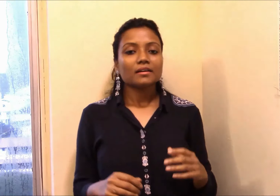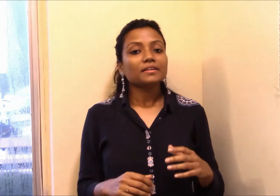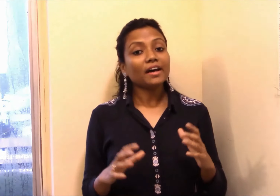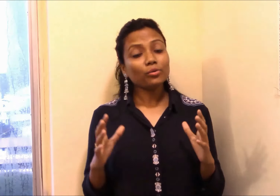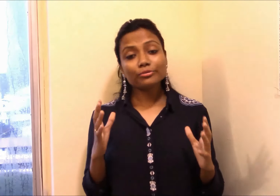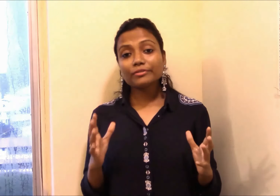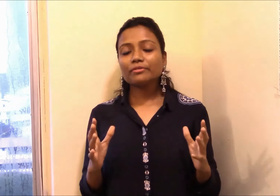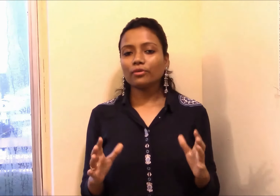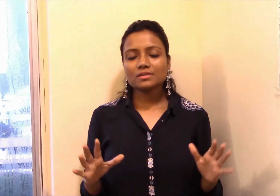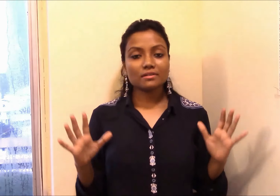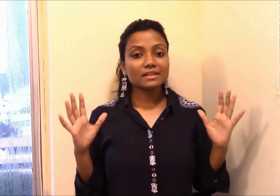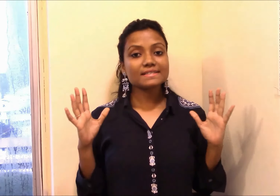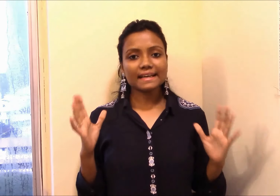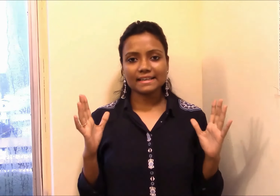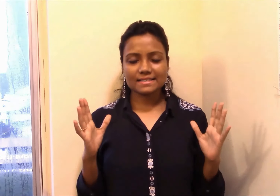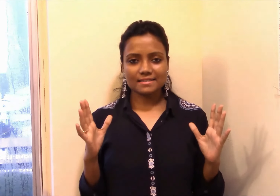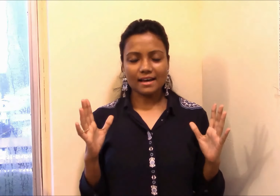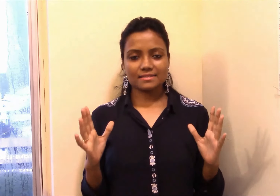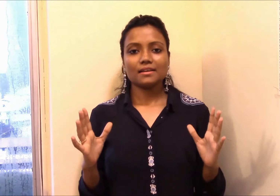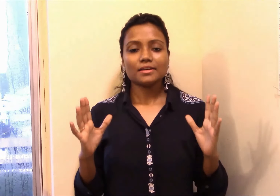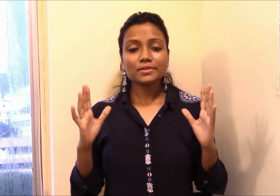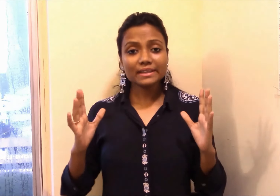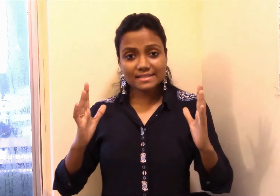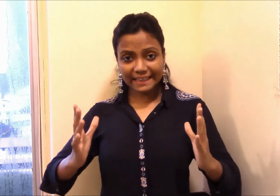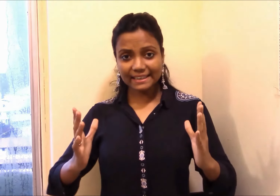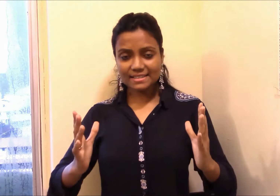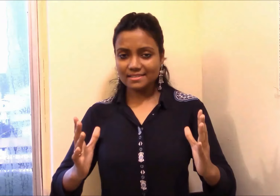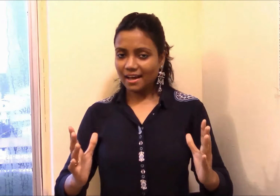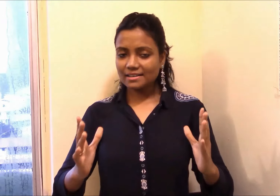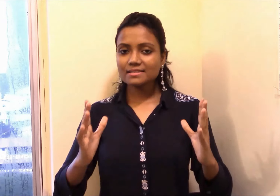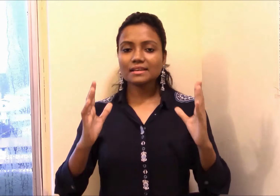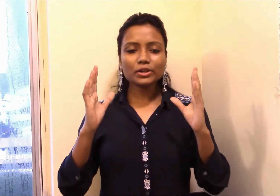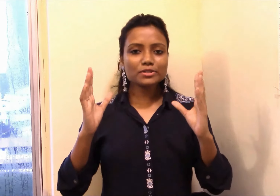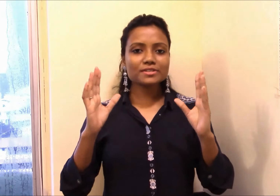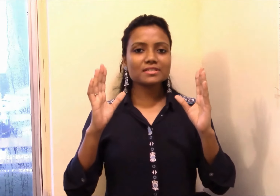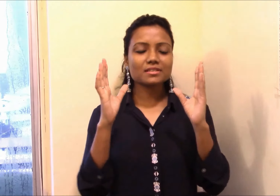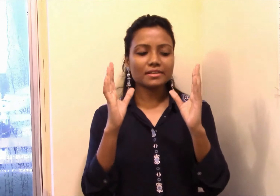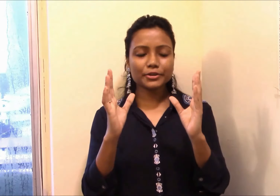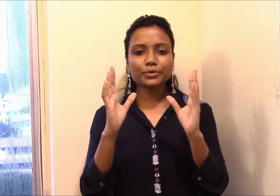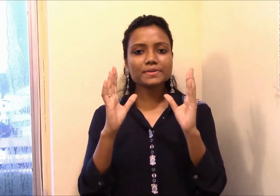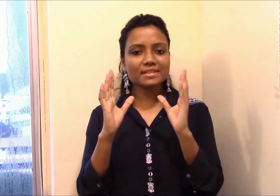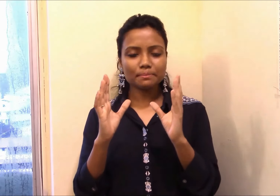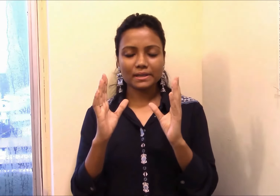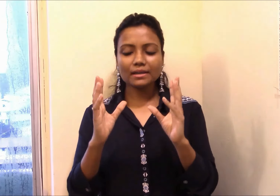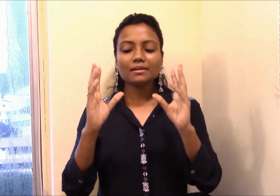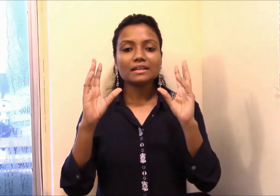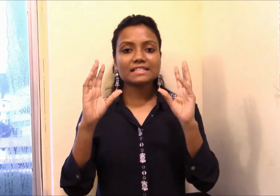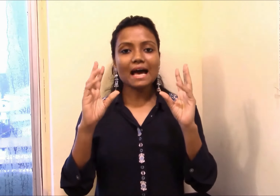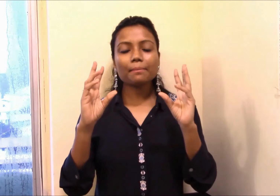Now we will focus on the second exercise. So in the second exercise you just need to do simply tap